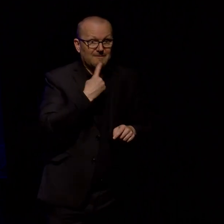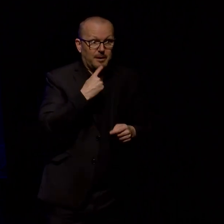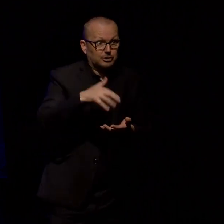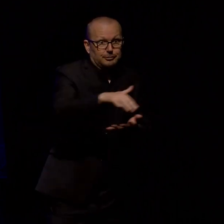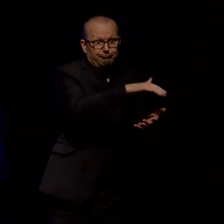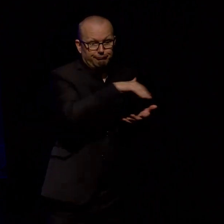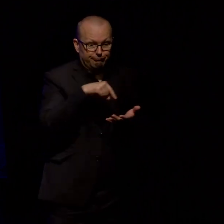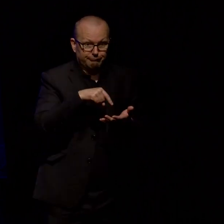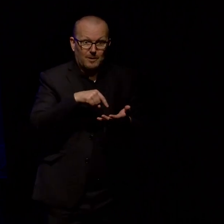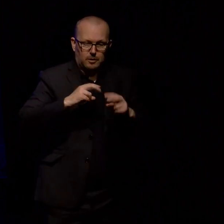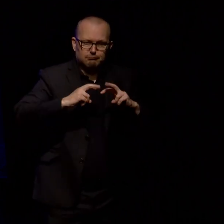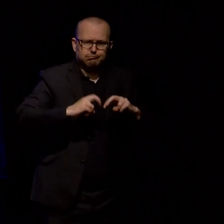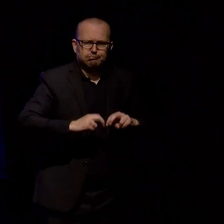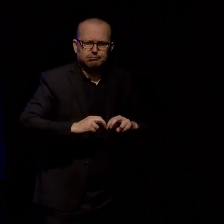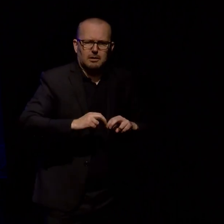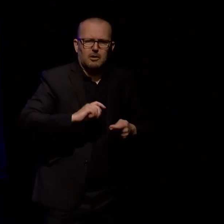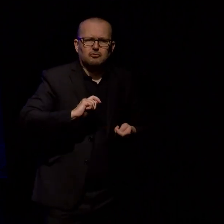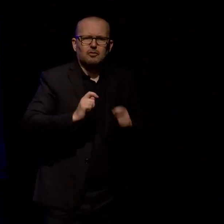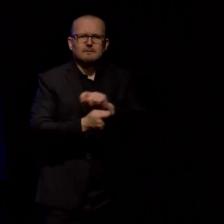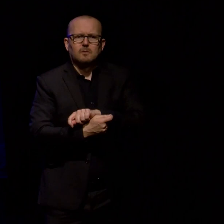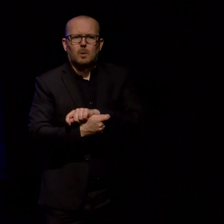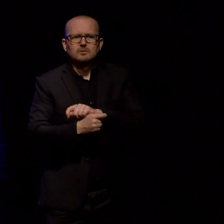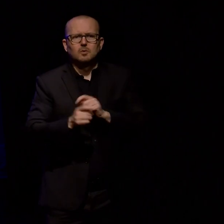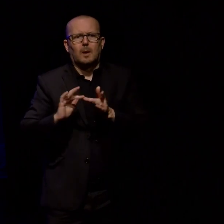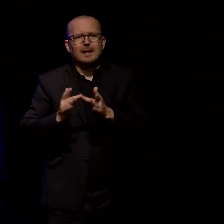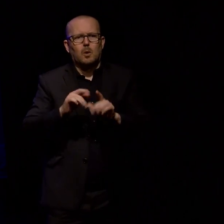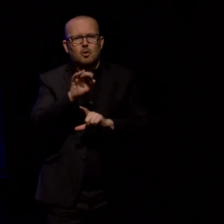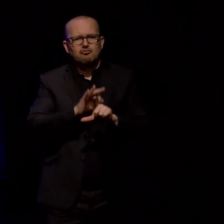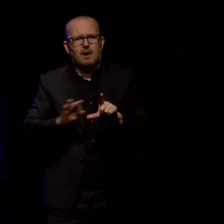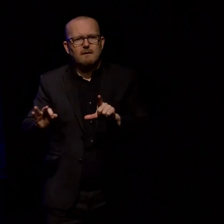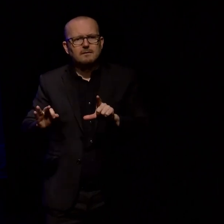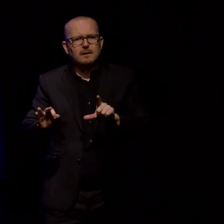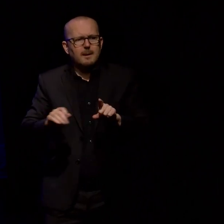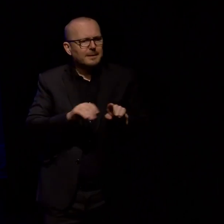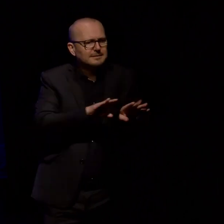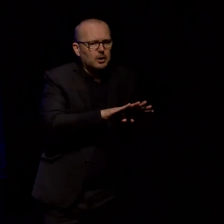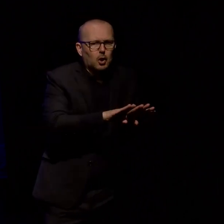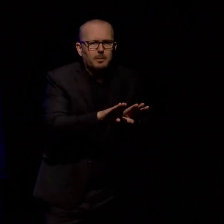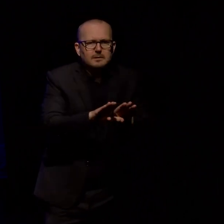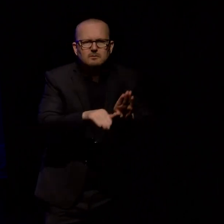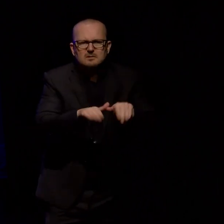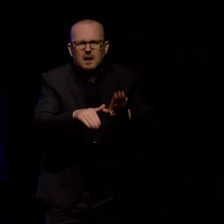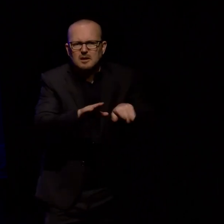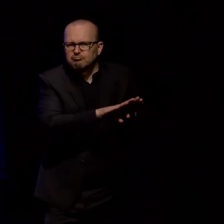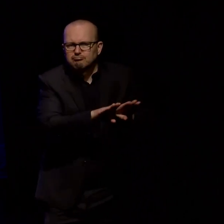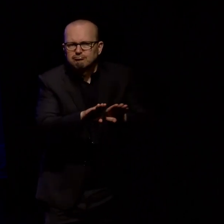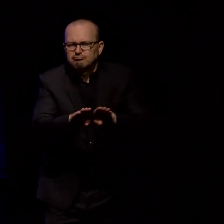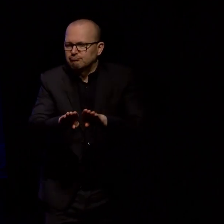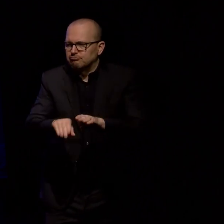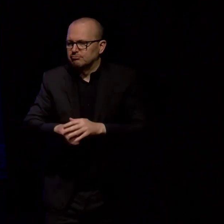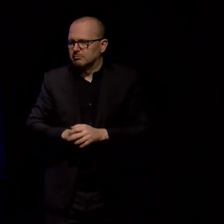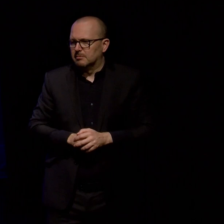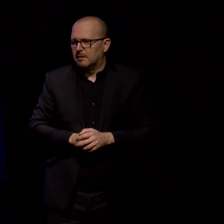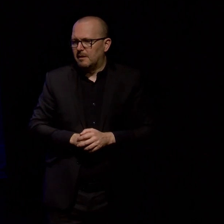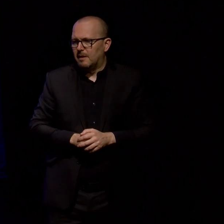transforms them into a network graph which connects artists that are in common across different bands. And then I made like, I don't know,